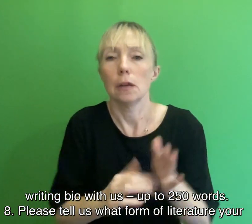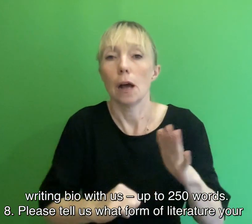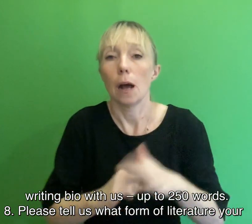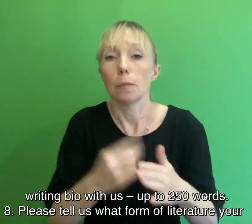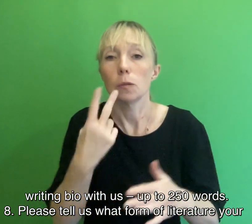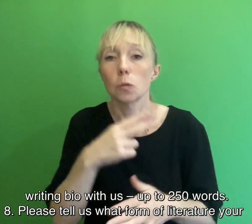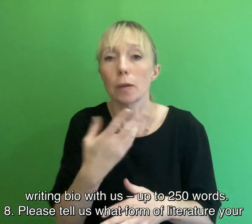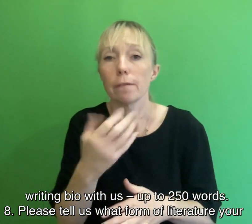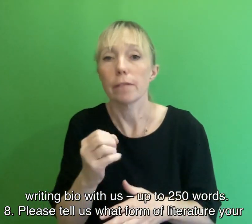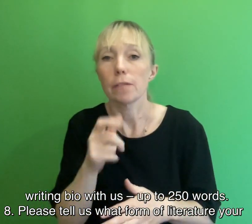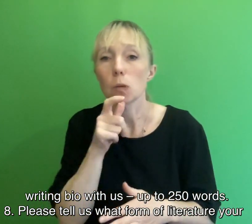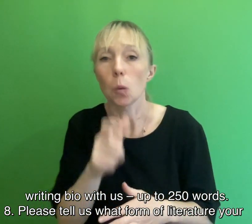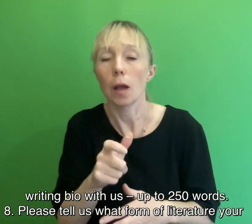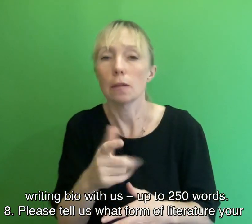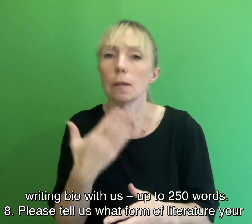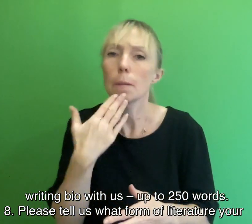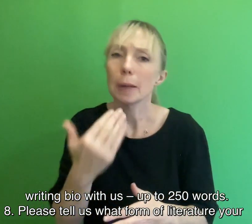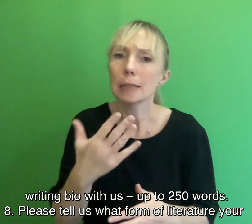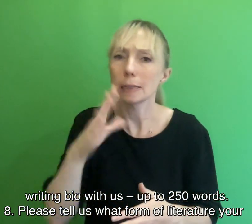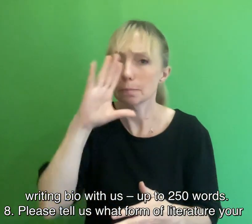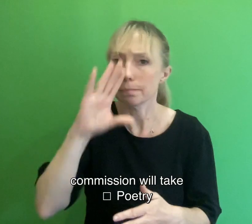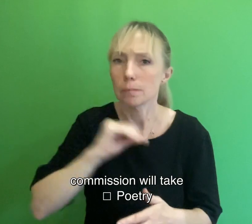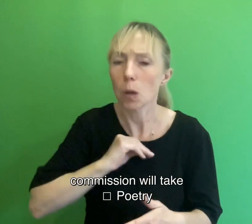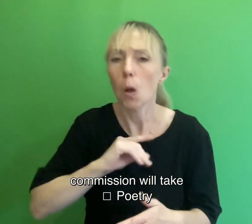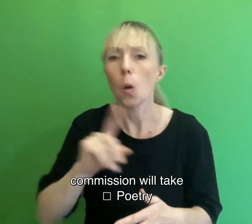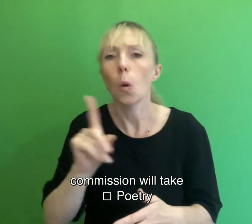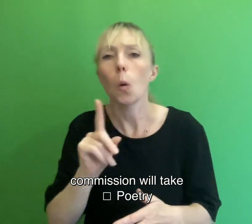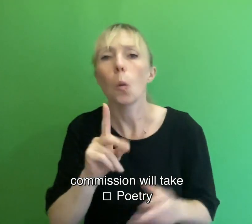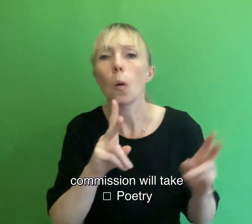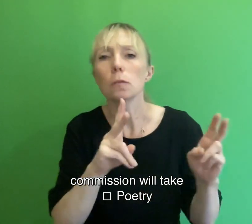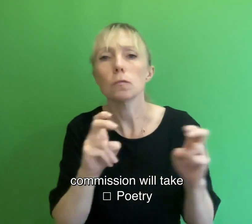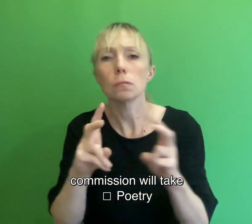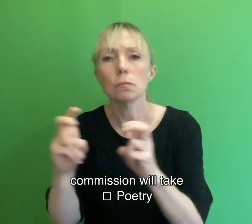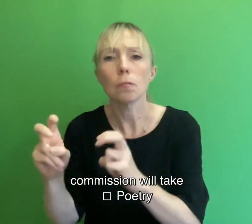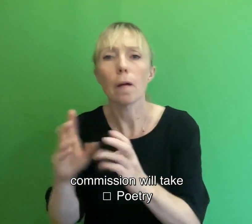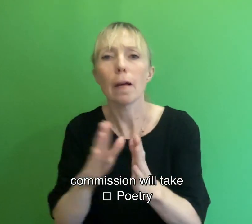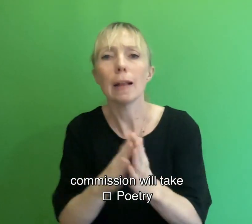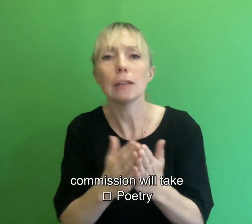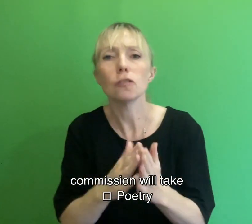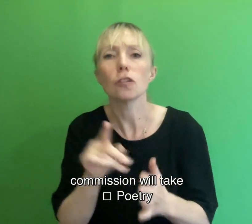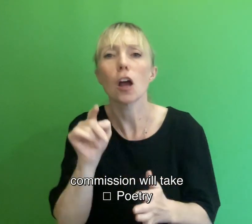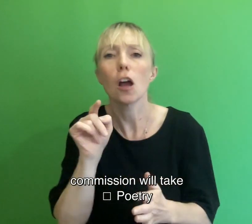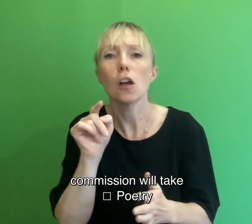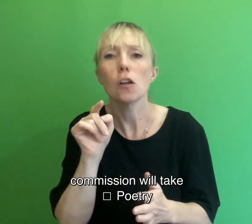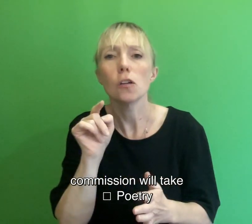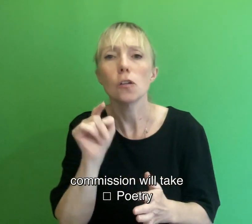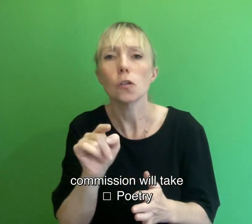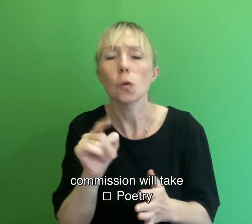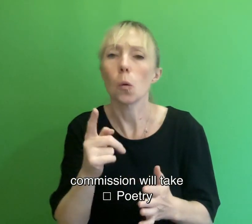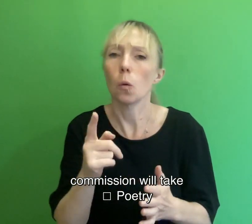Please tell us what form of literature your commission will take. Option 1 Poetry